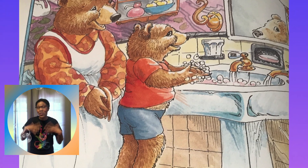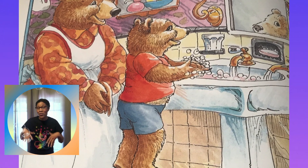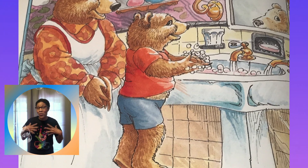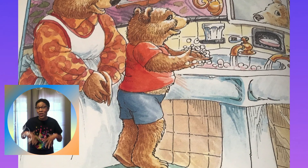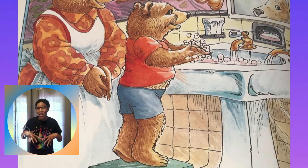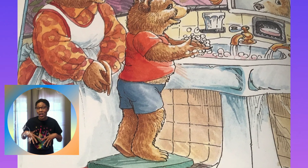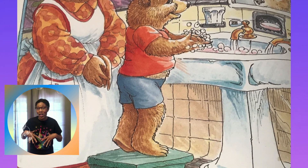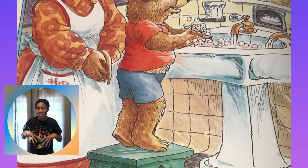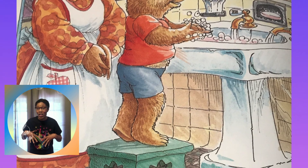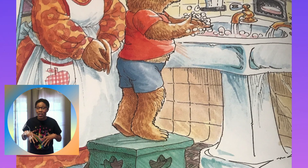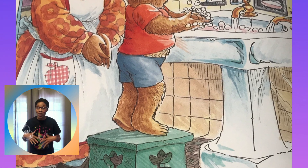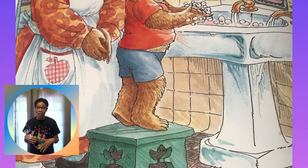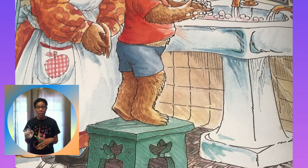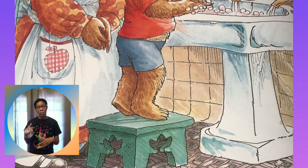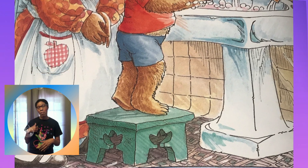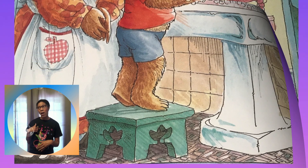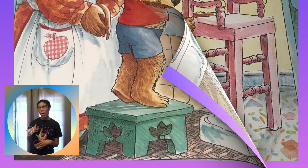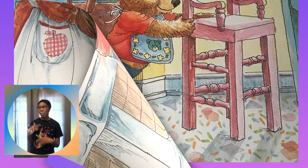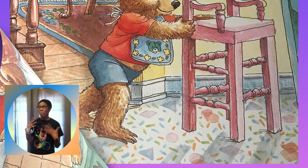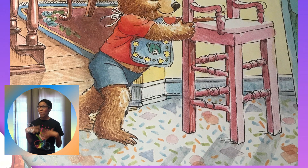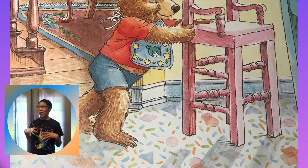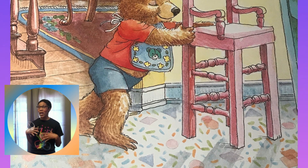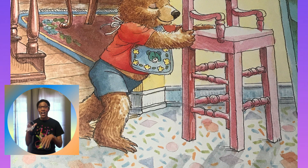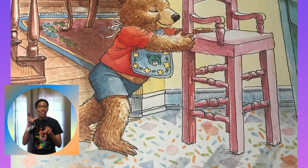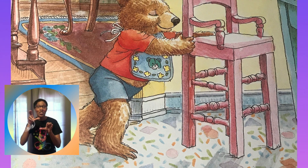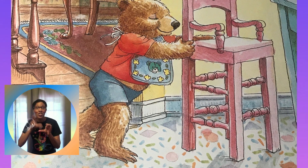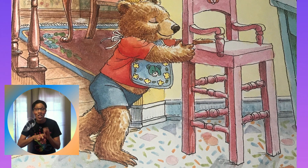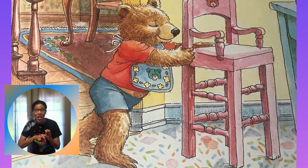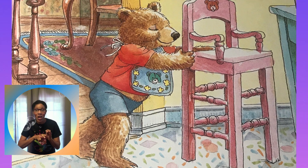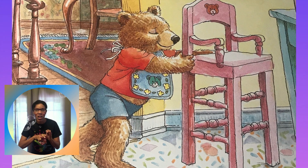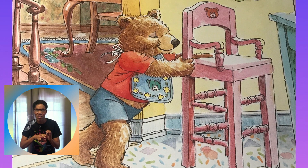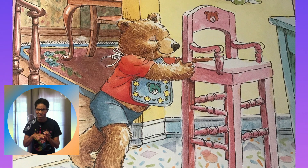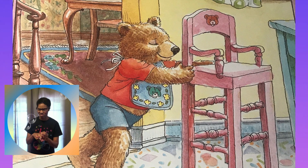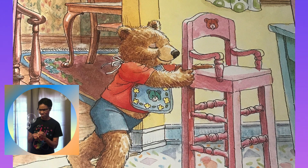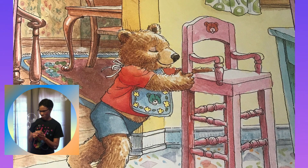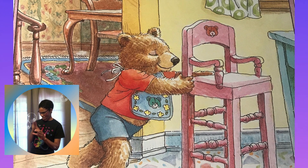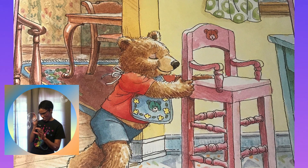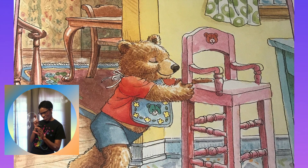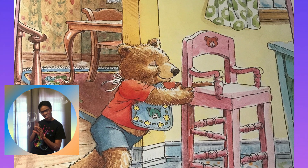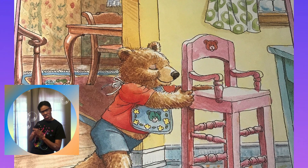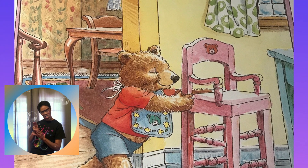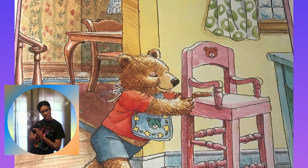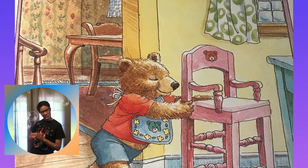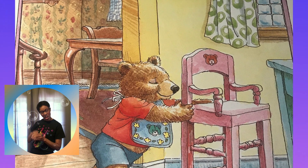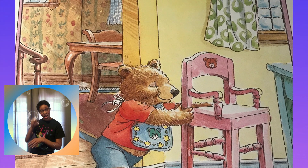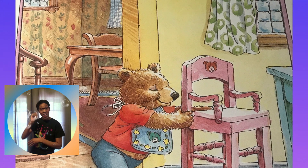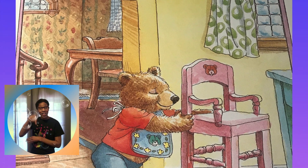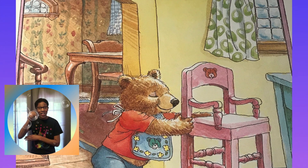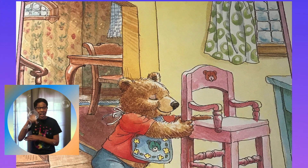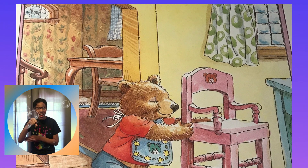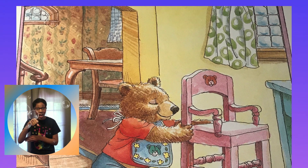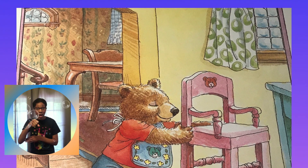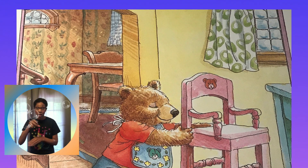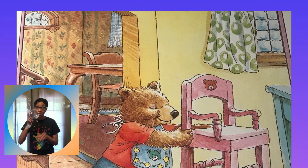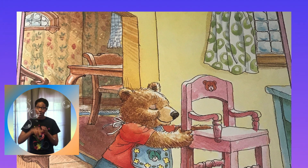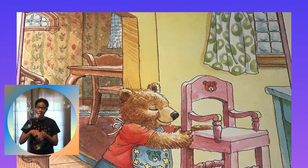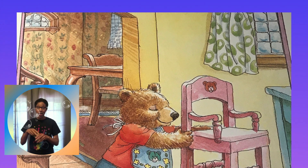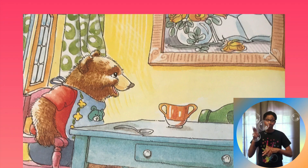I'll wear my chair you'll wear your chair I'll wear my chair cuz